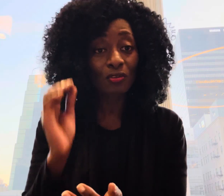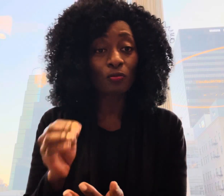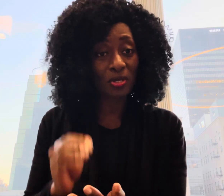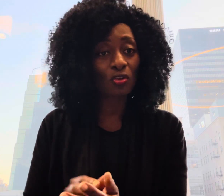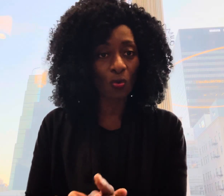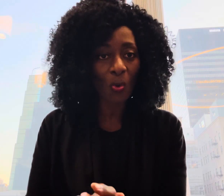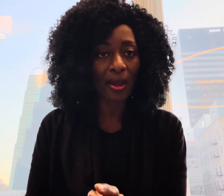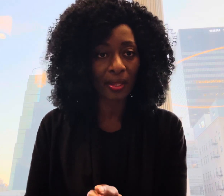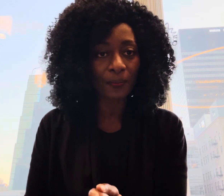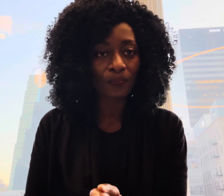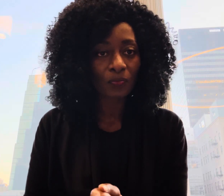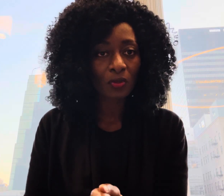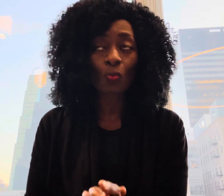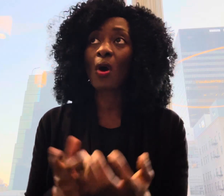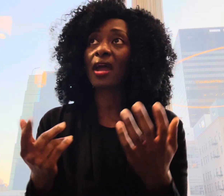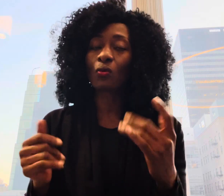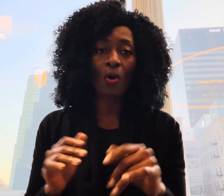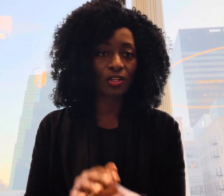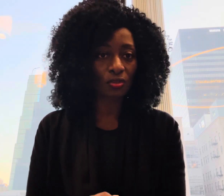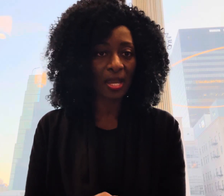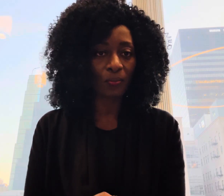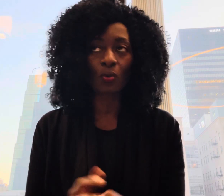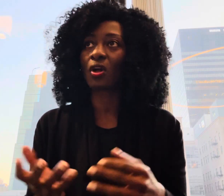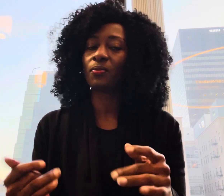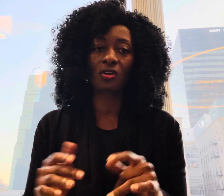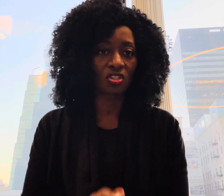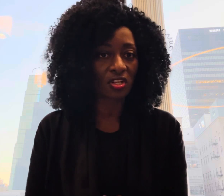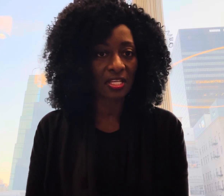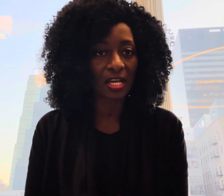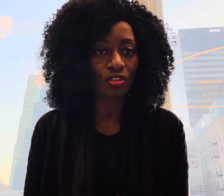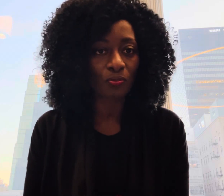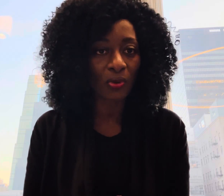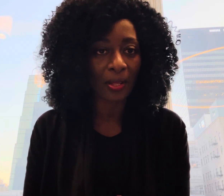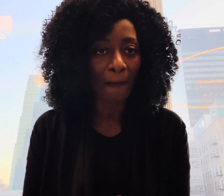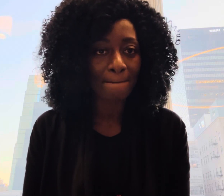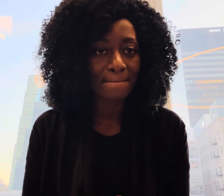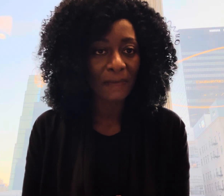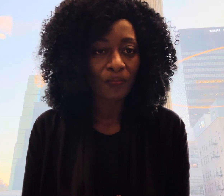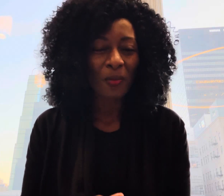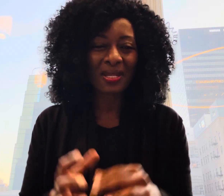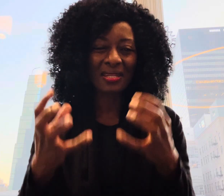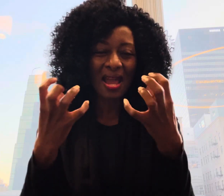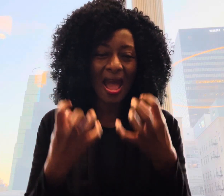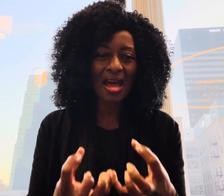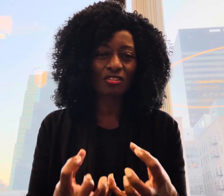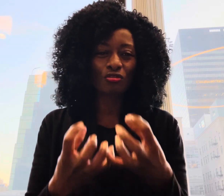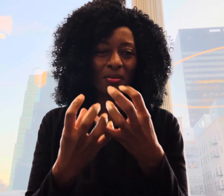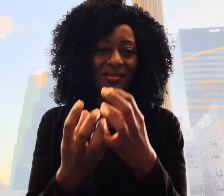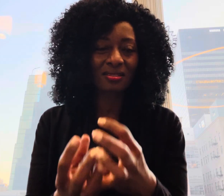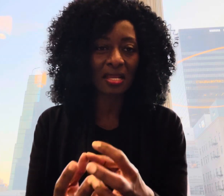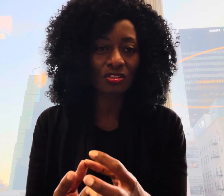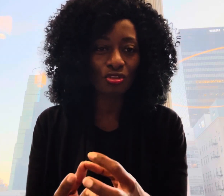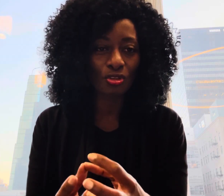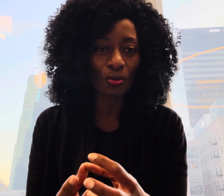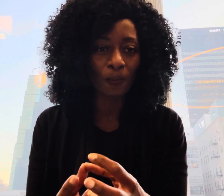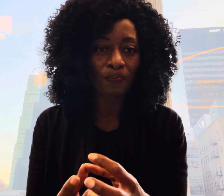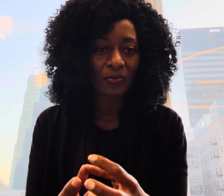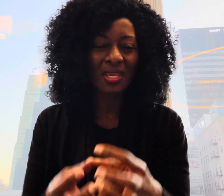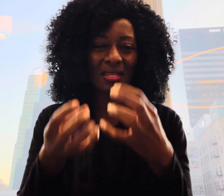could be your why why why should i pray well because god said i should pray but it has to make sense to you it